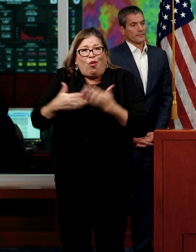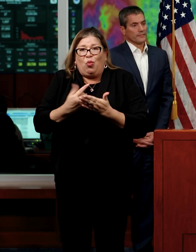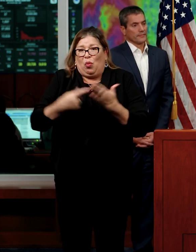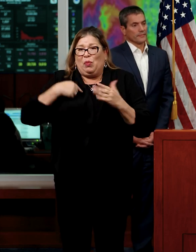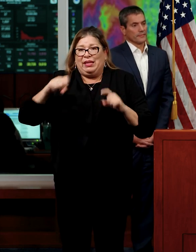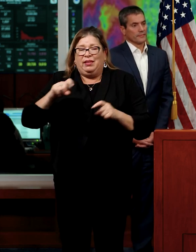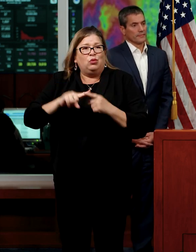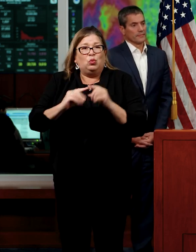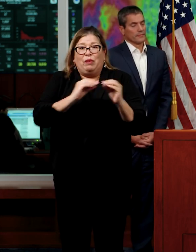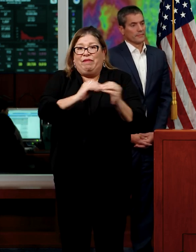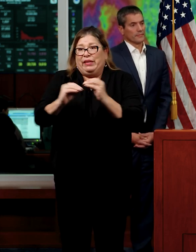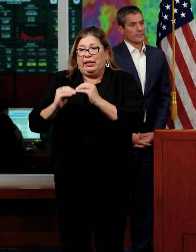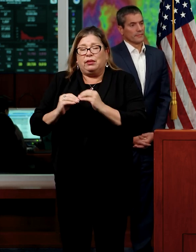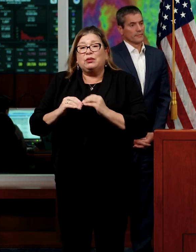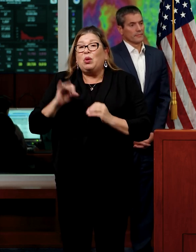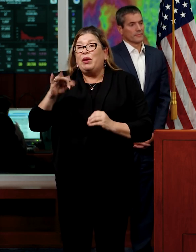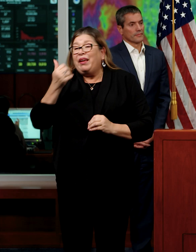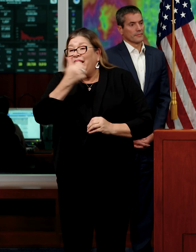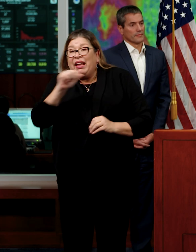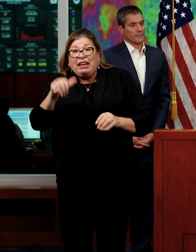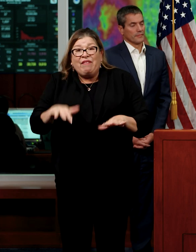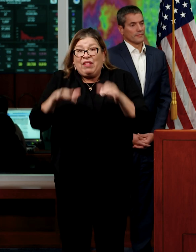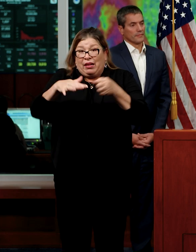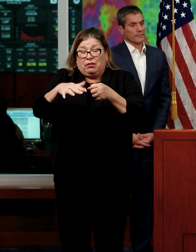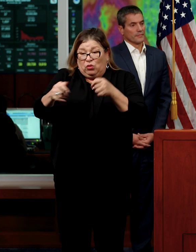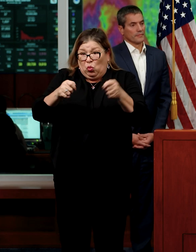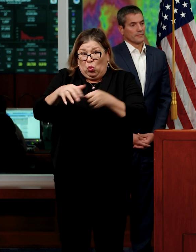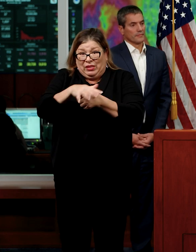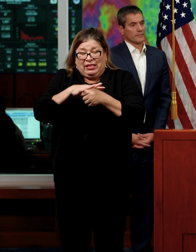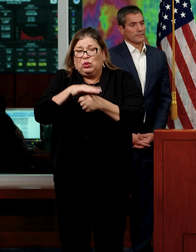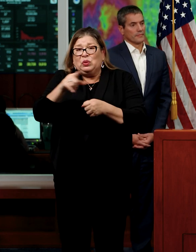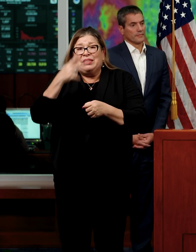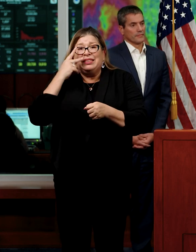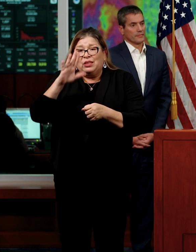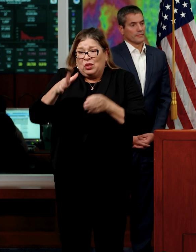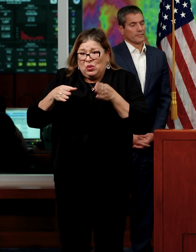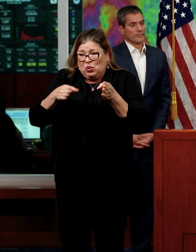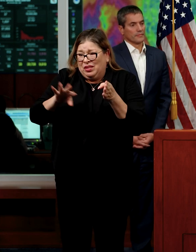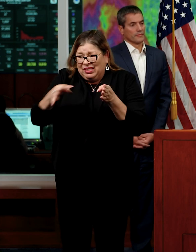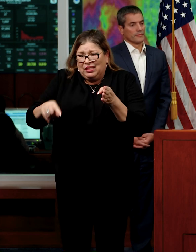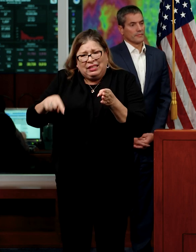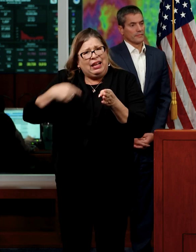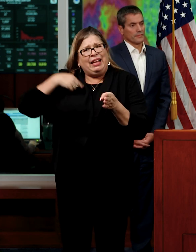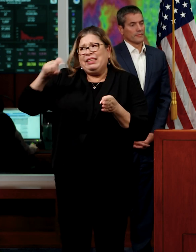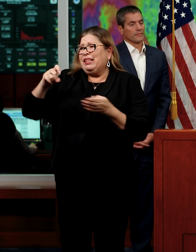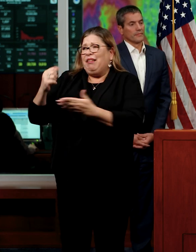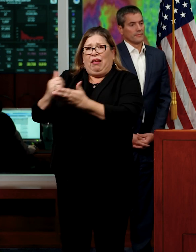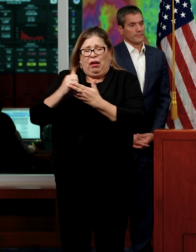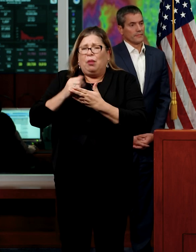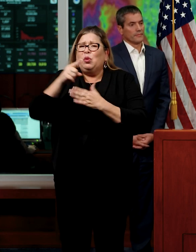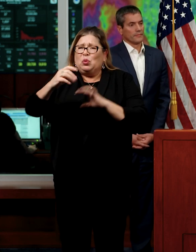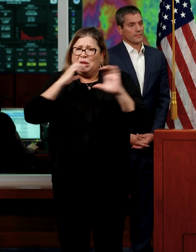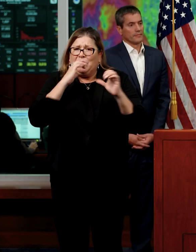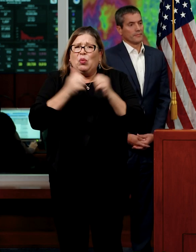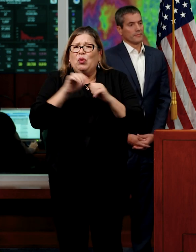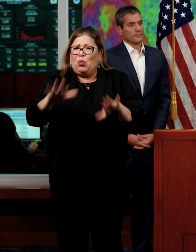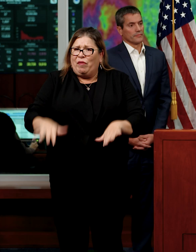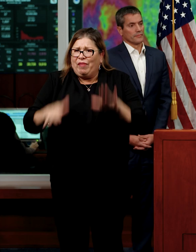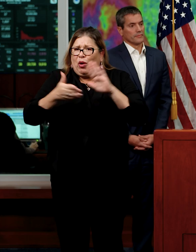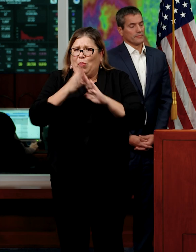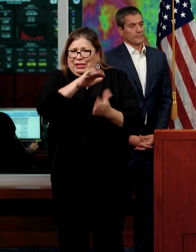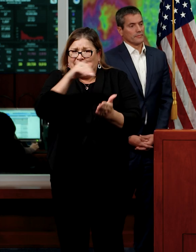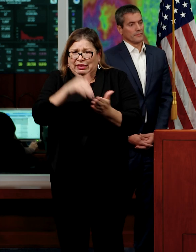we need. So if there's any flood control district that needs materials, you need to communicate with the flood operations center,